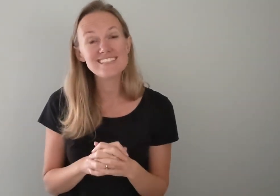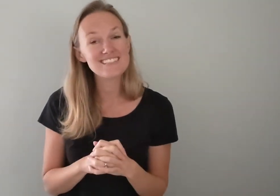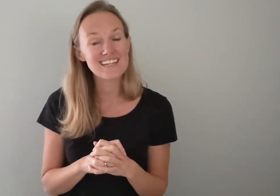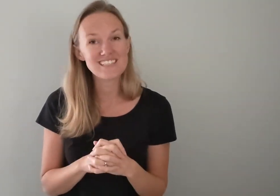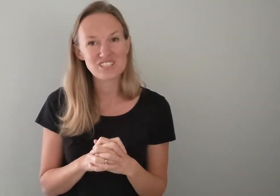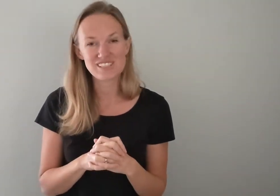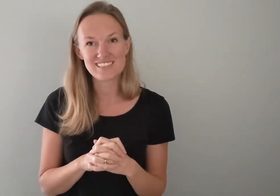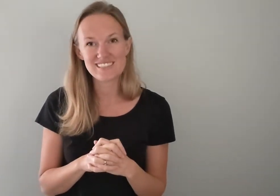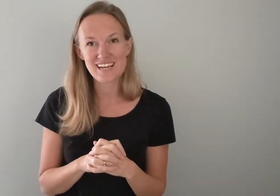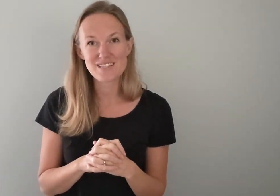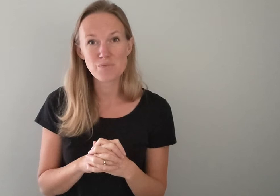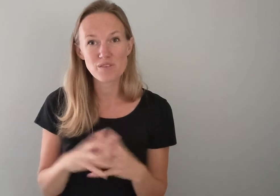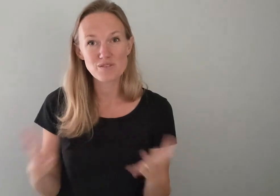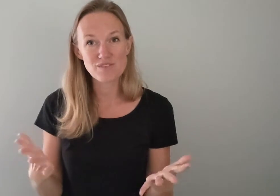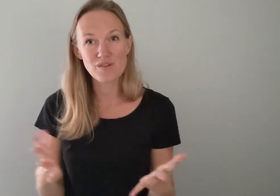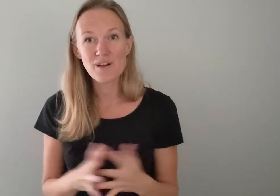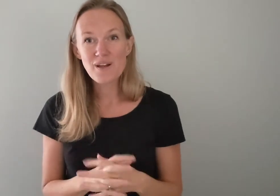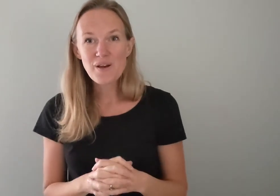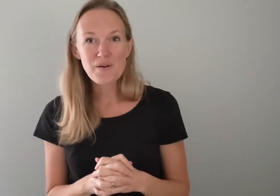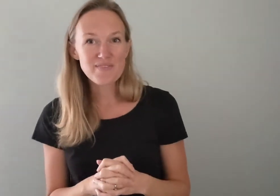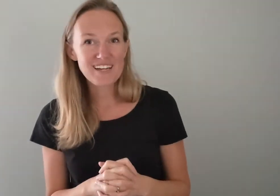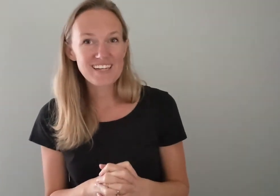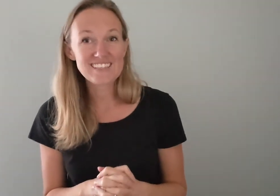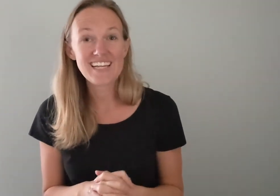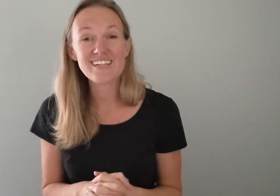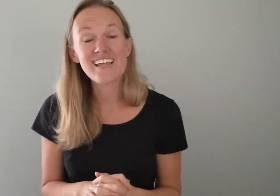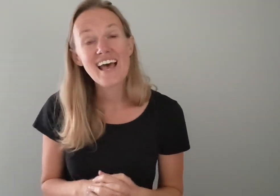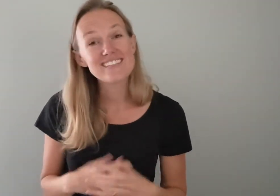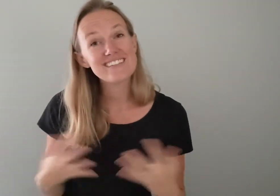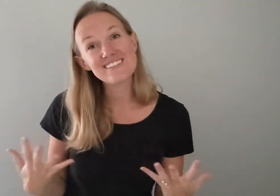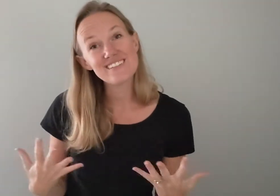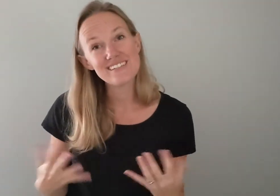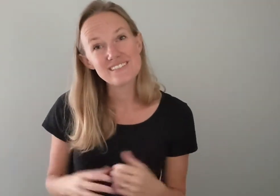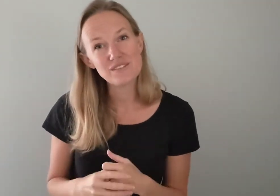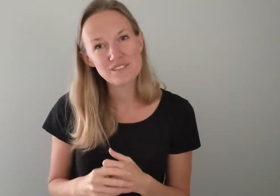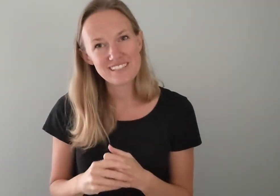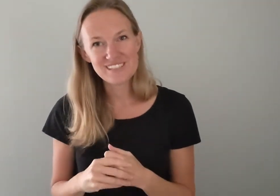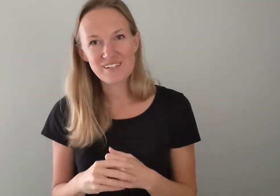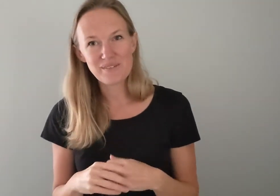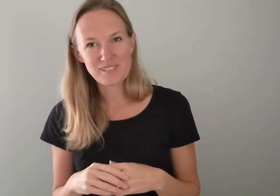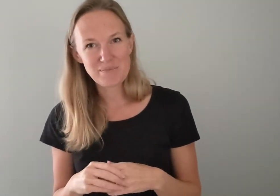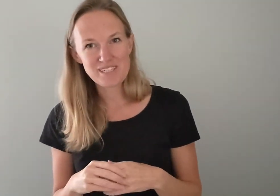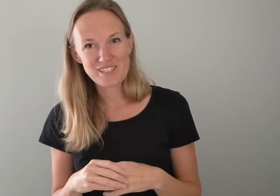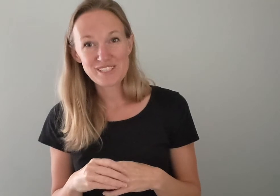sung in churches to kind of support those of you who are finding our channel as an alternative to traditional worship in church.